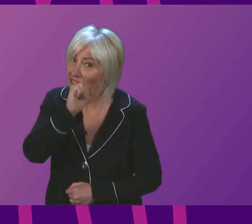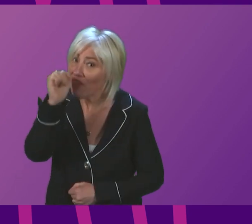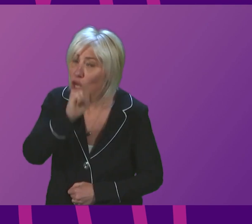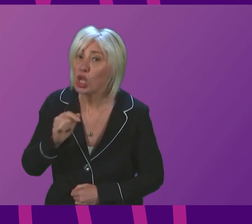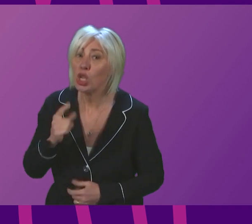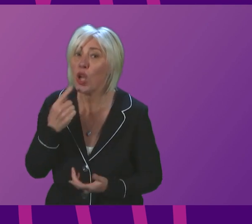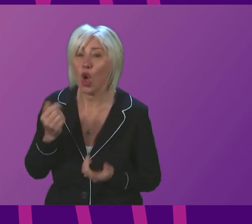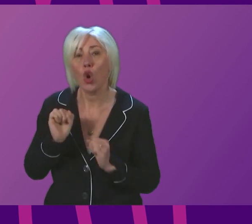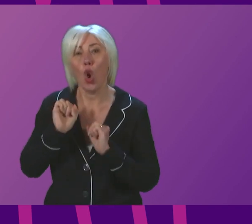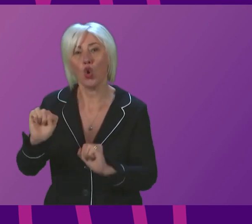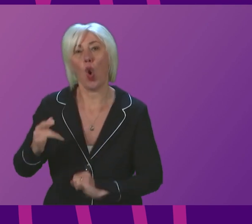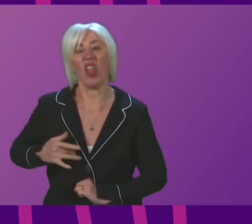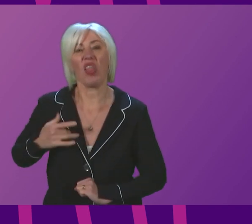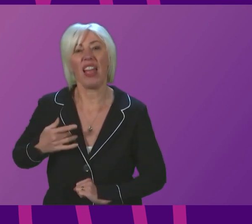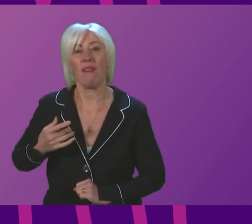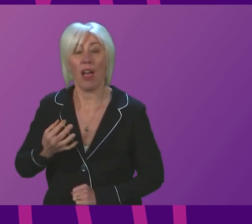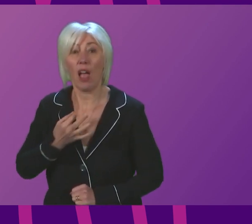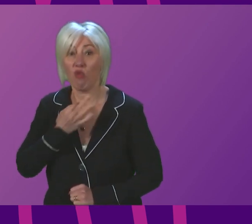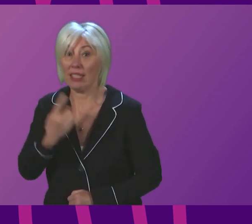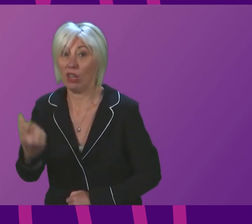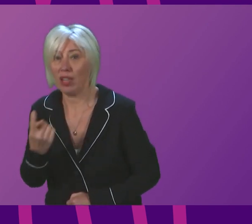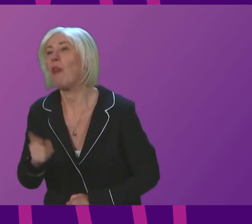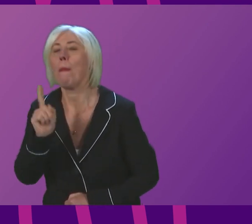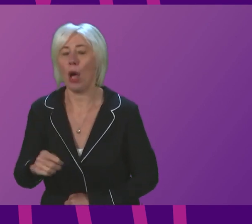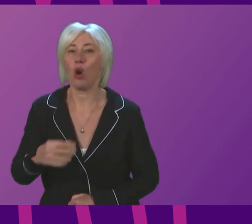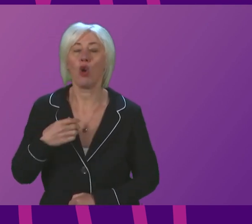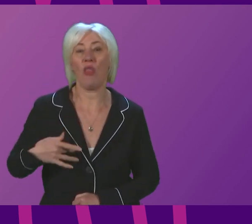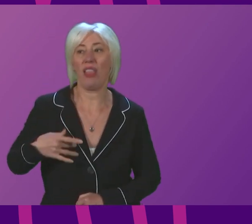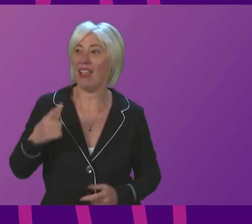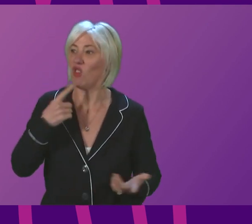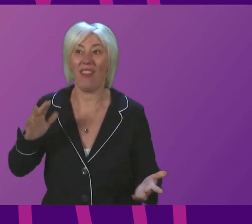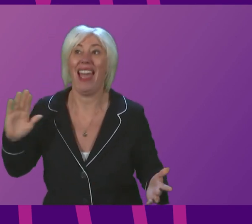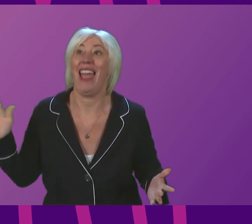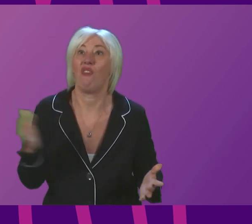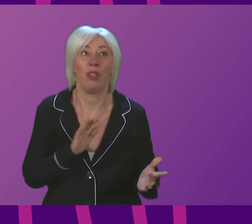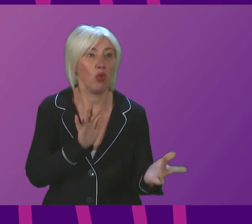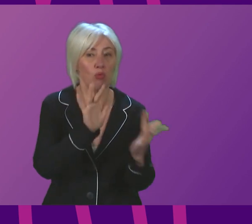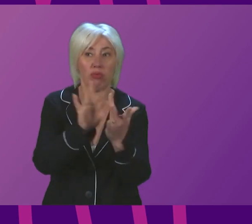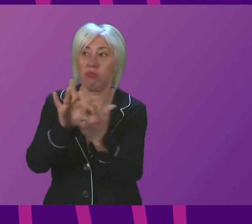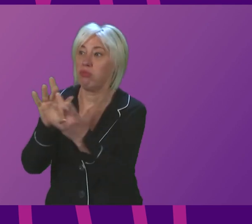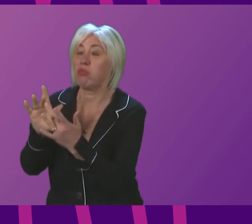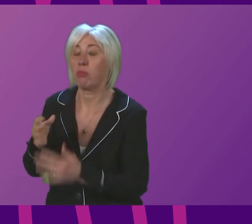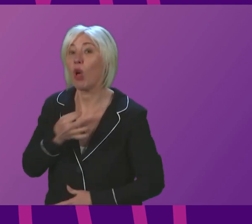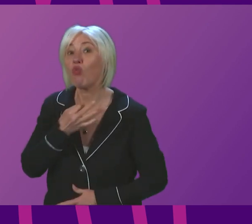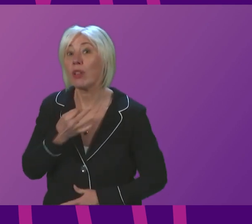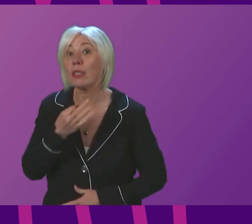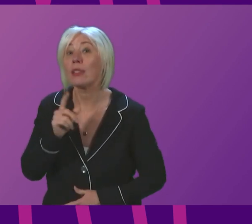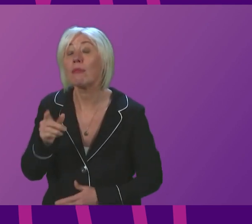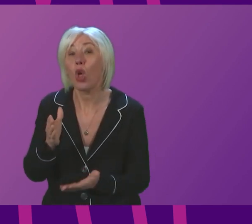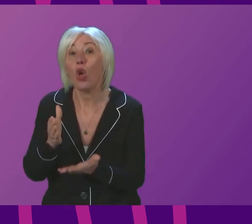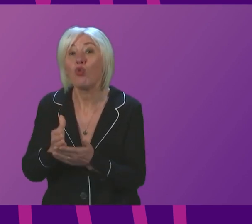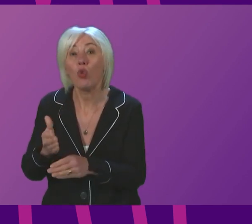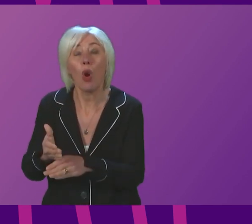you are putting your own life much more at risk and you are putting the life of everybody you come into contact with at risk. That was true before